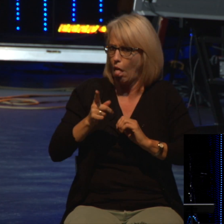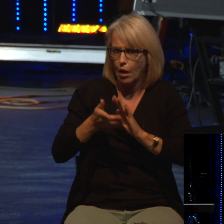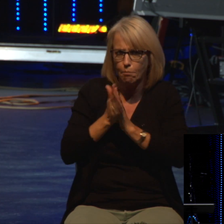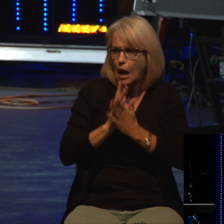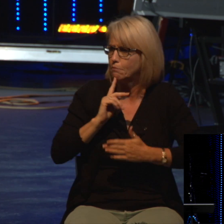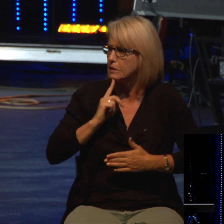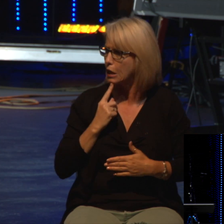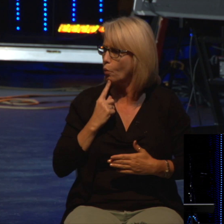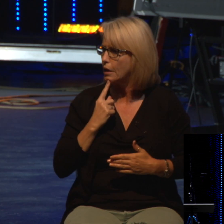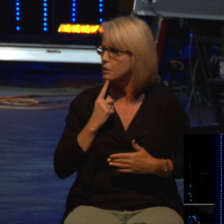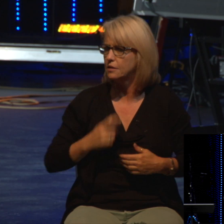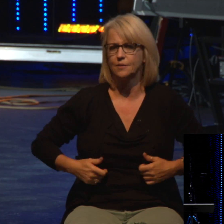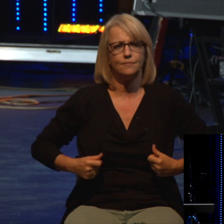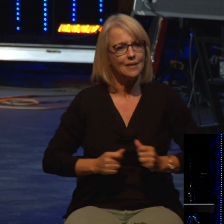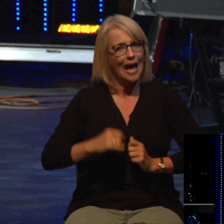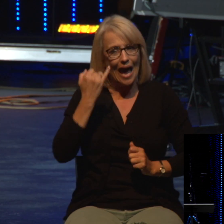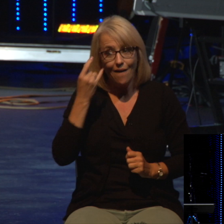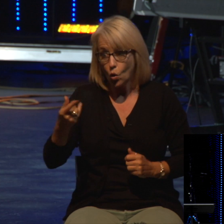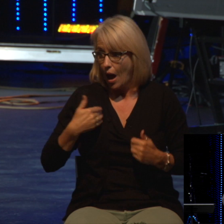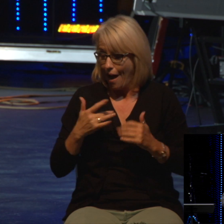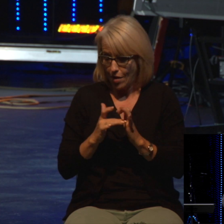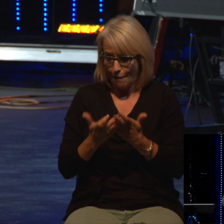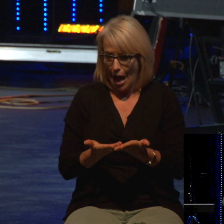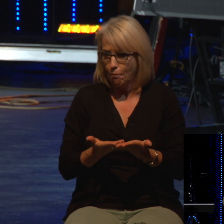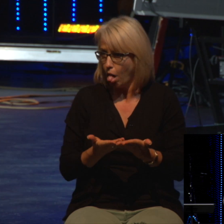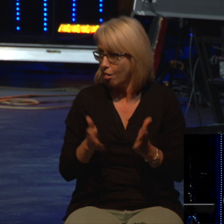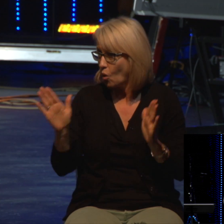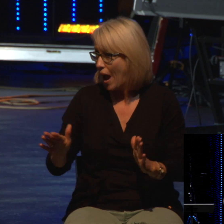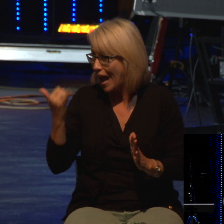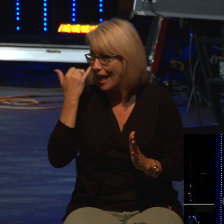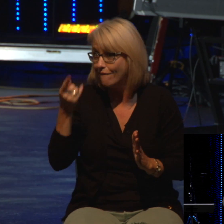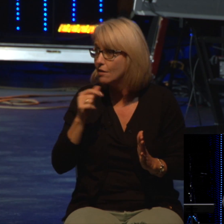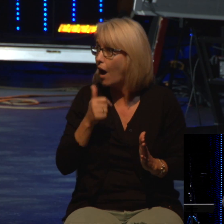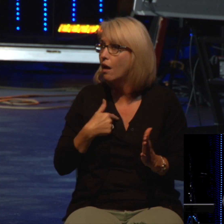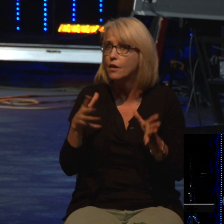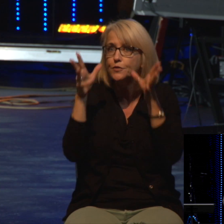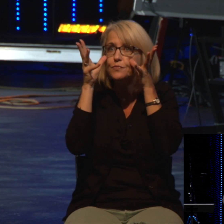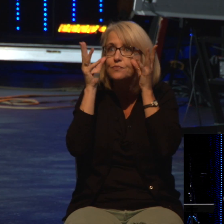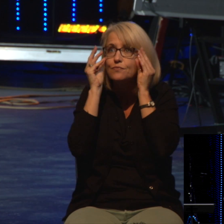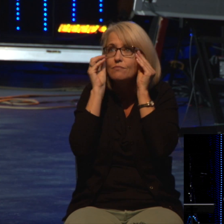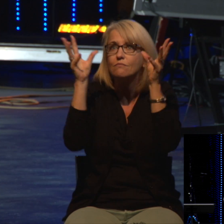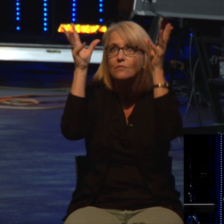really just sit there and let this soak in. This is a story of something that happened